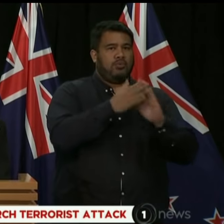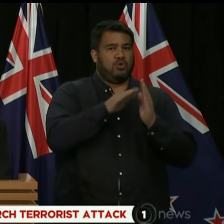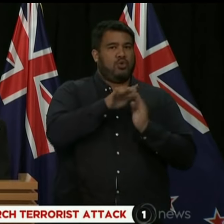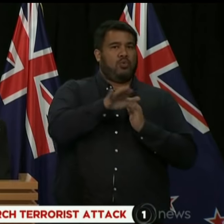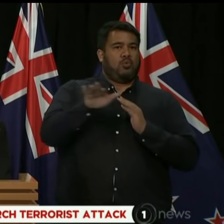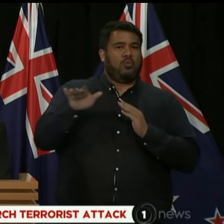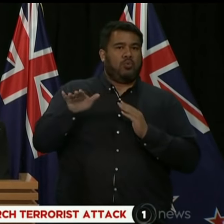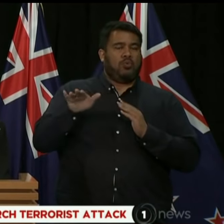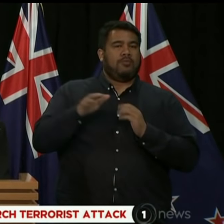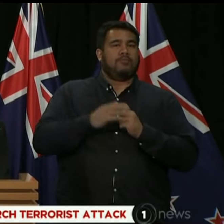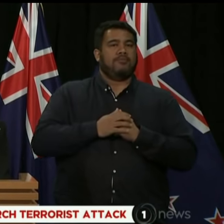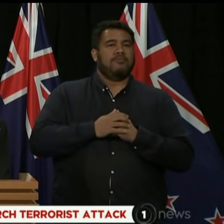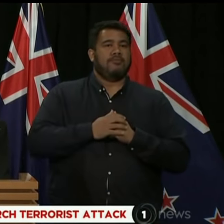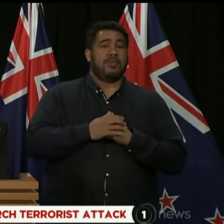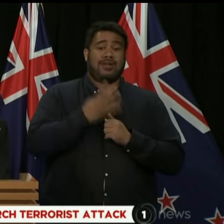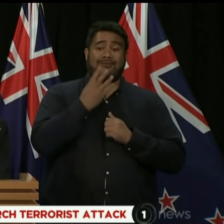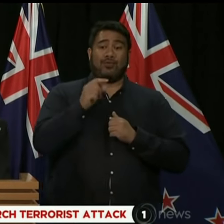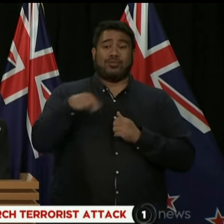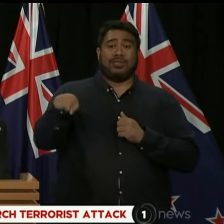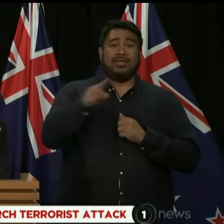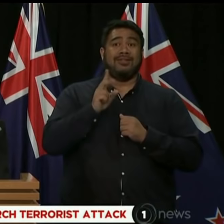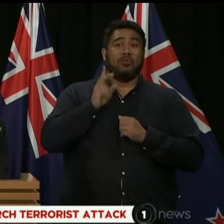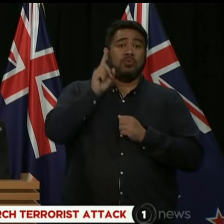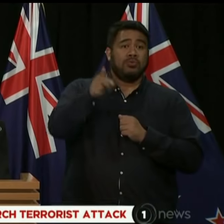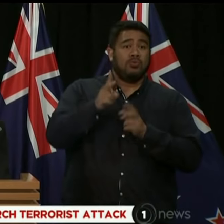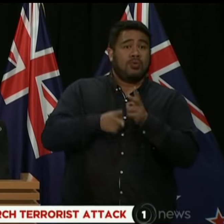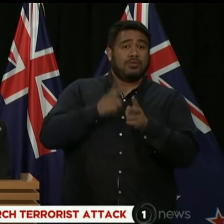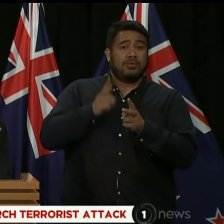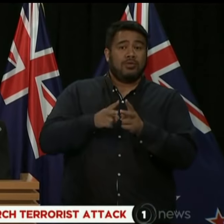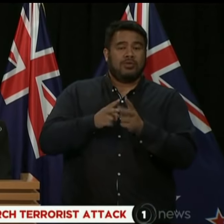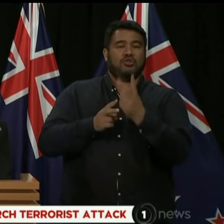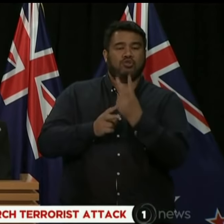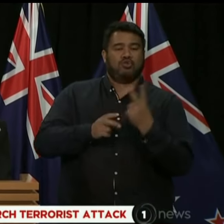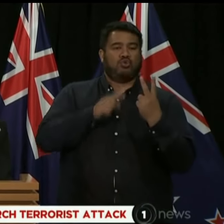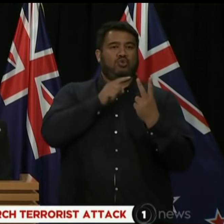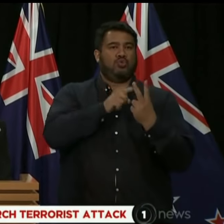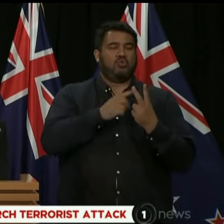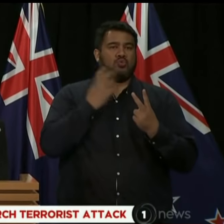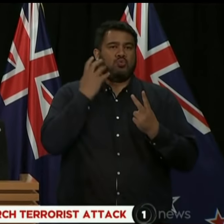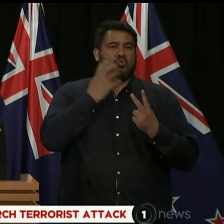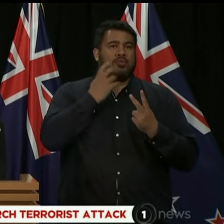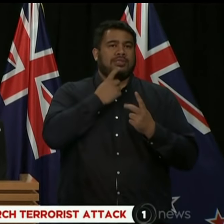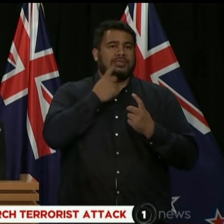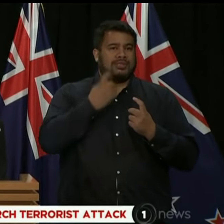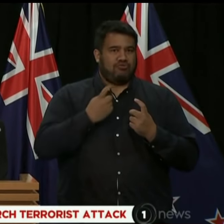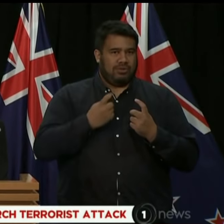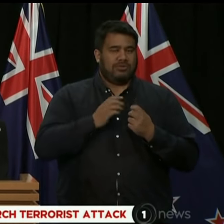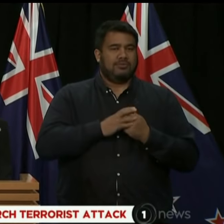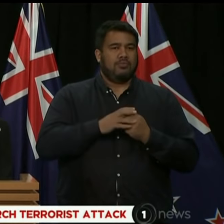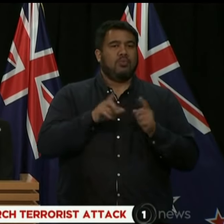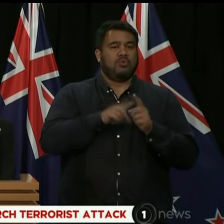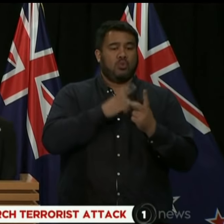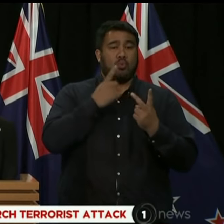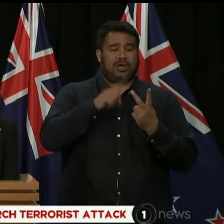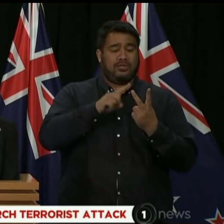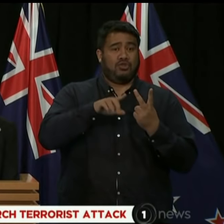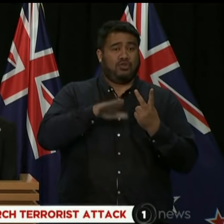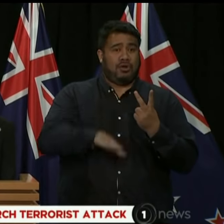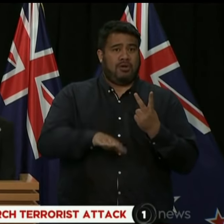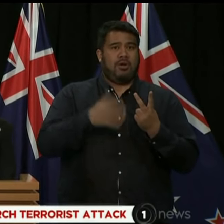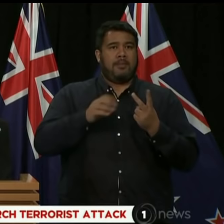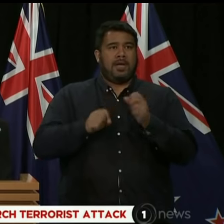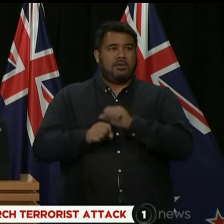Two of those are in critical condition. And also, a five-year-old child has been